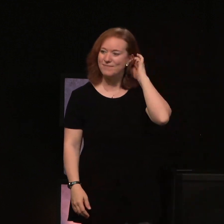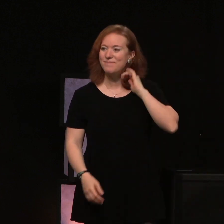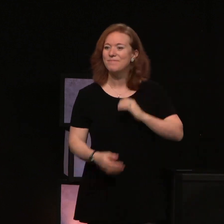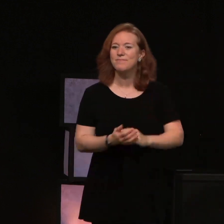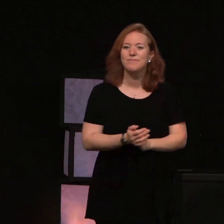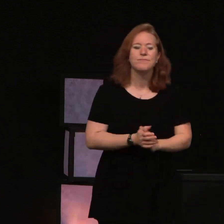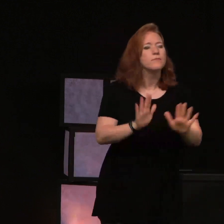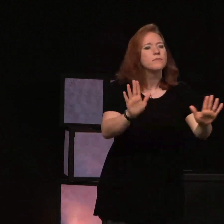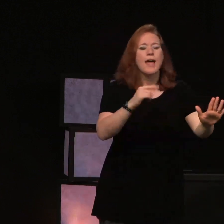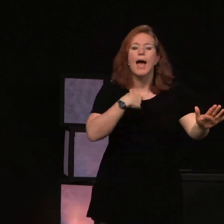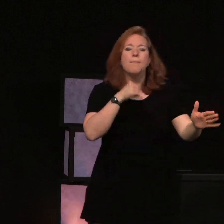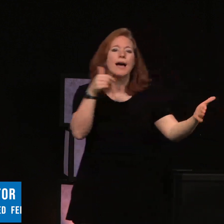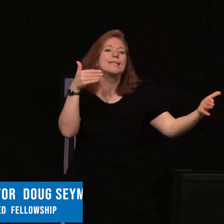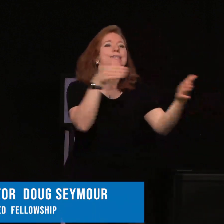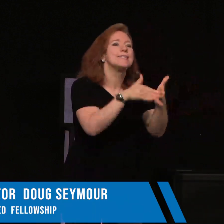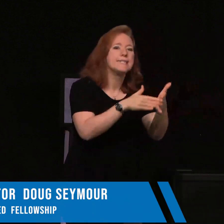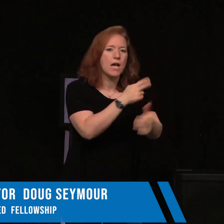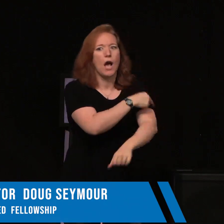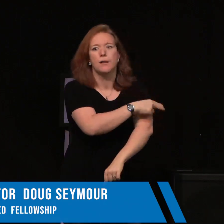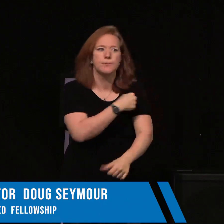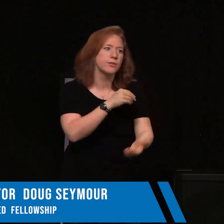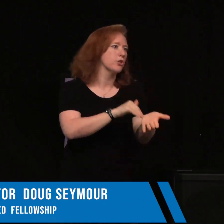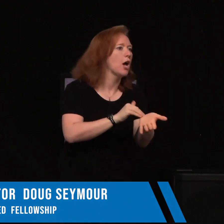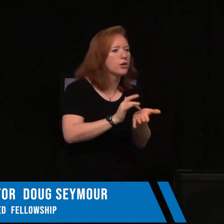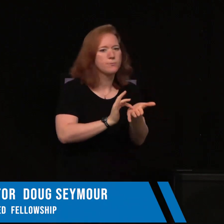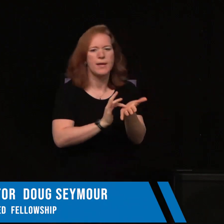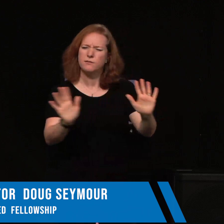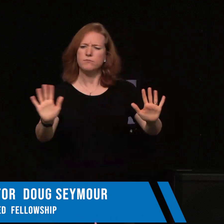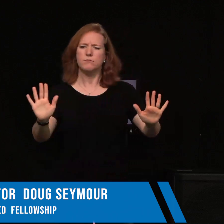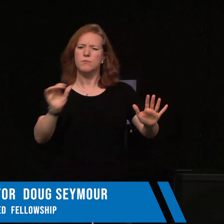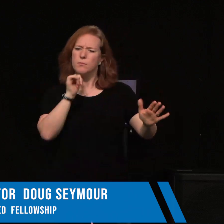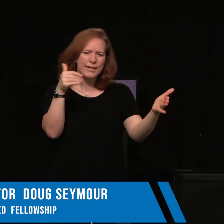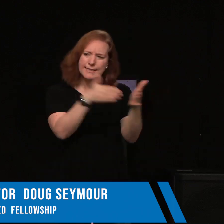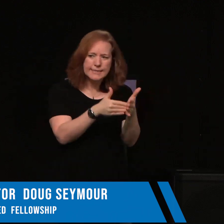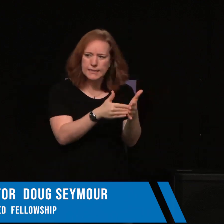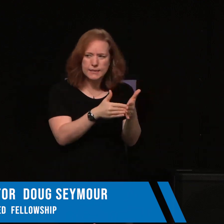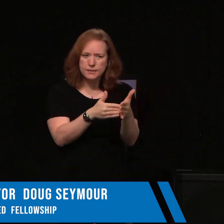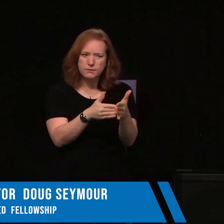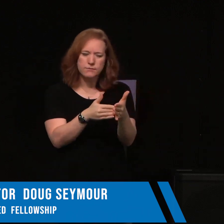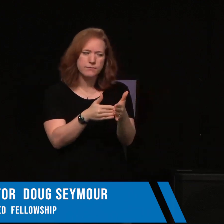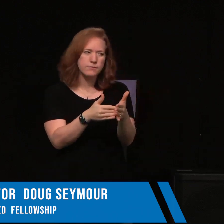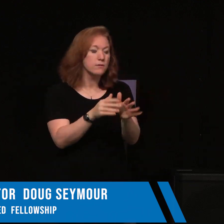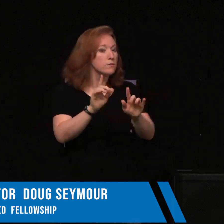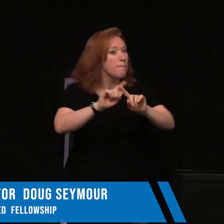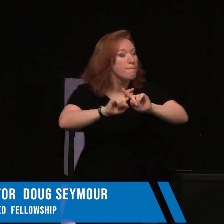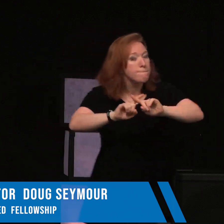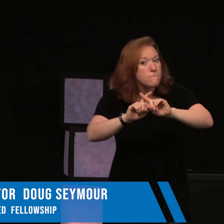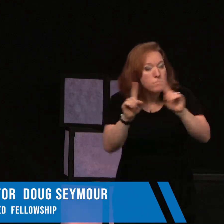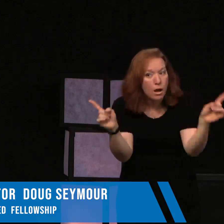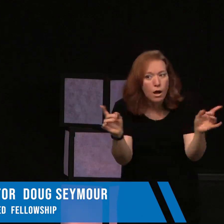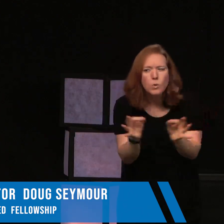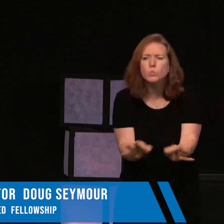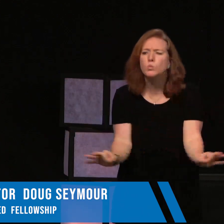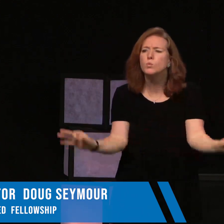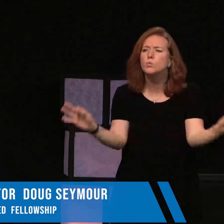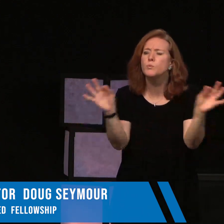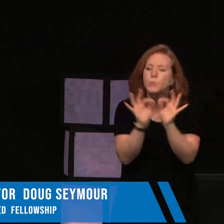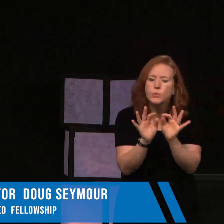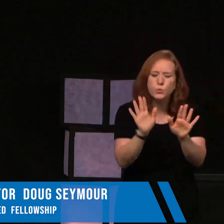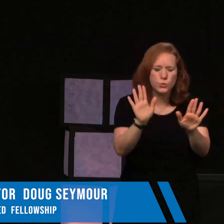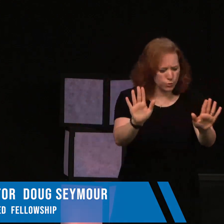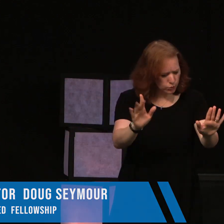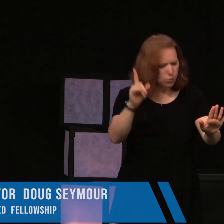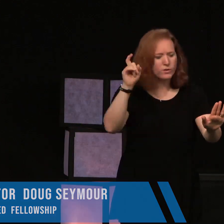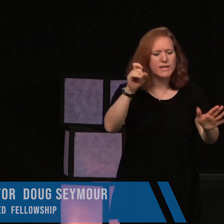No, I'm not against hospitals and doctors and medicine and all that stuff. But, we need to